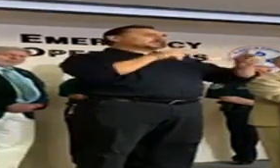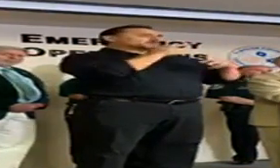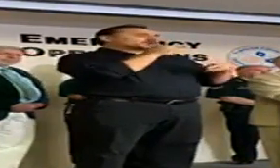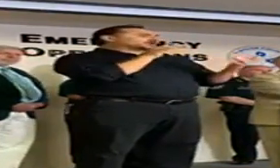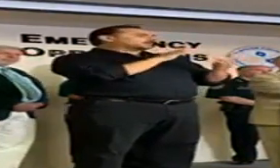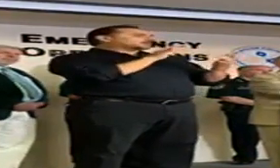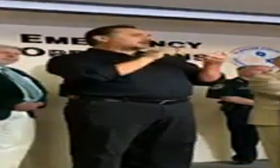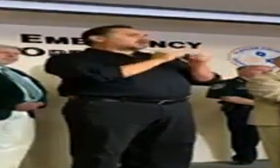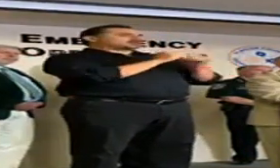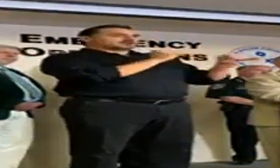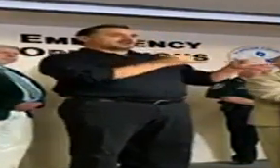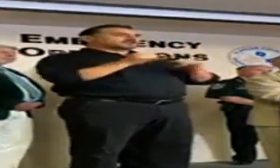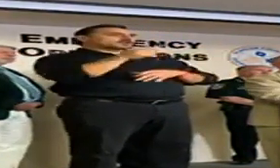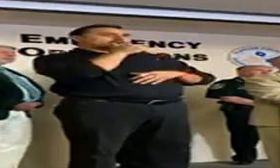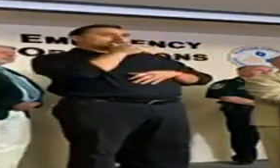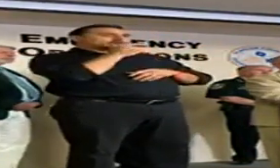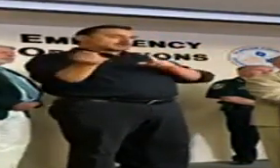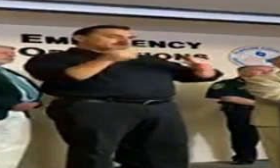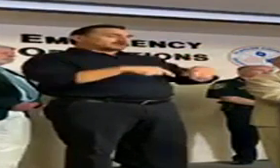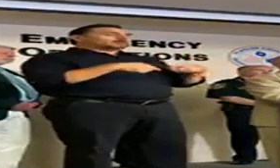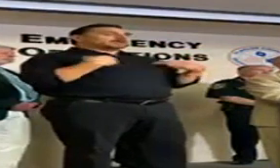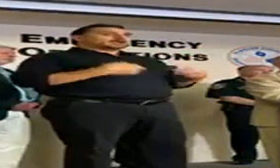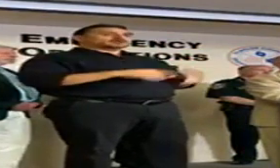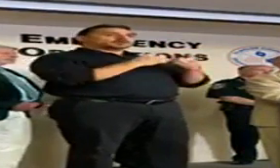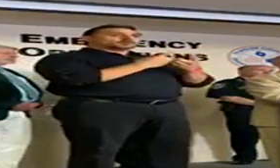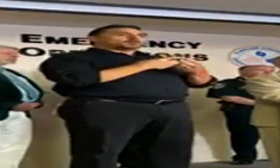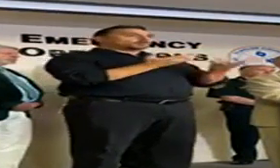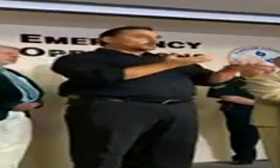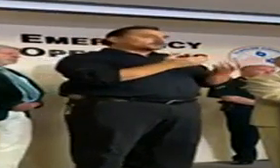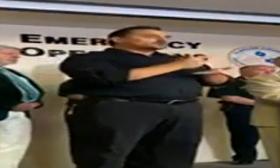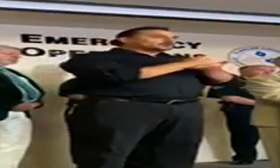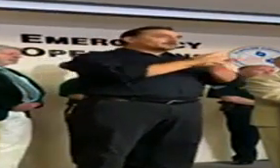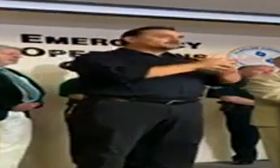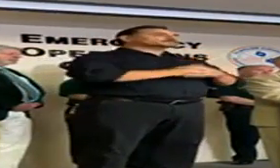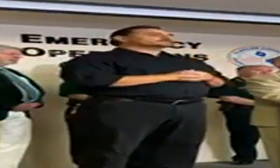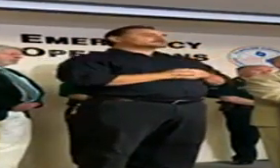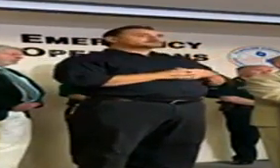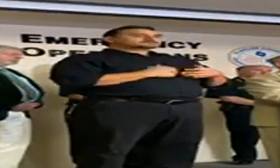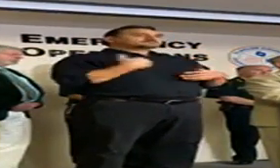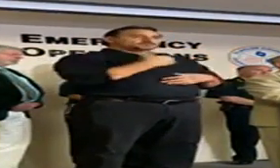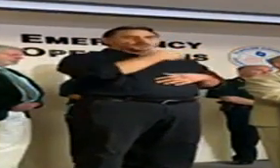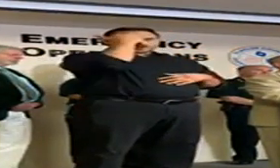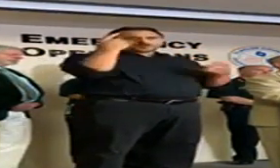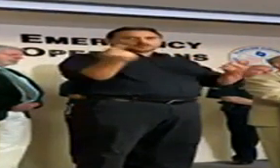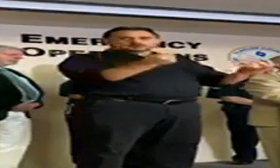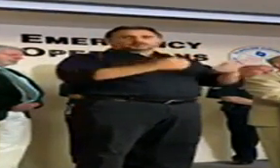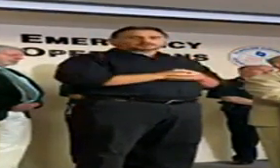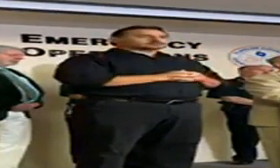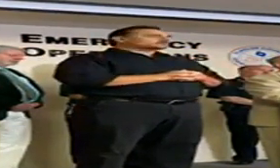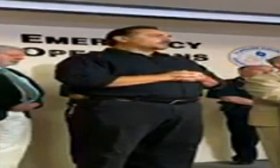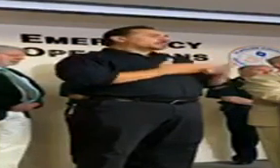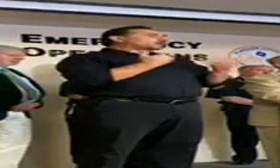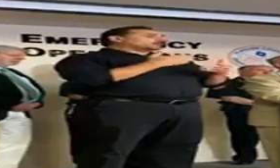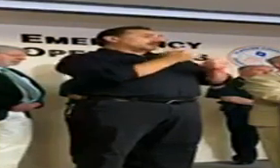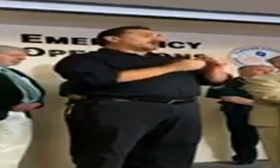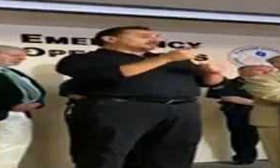contact with an individual who came to our health department looking for treatment. So we do know what to do. And I want